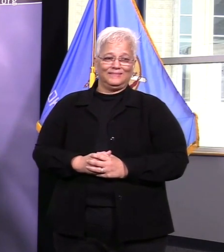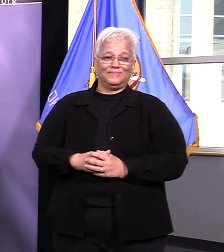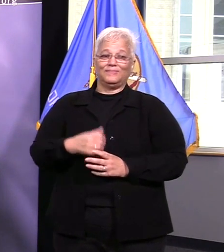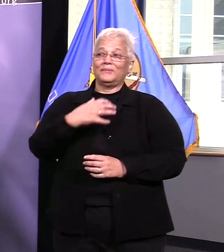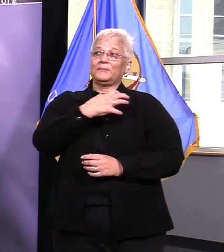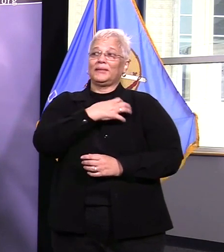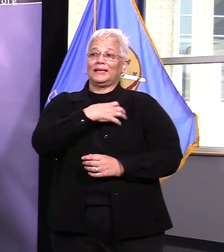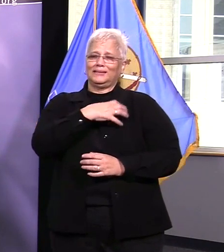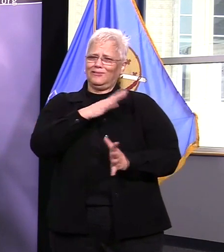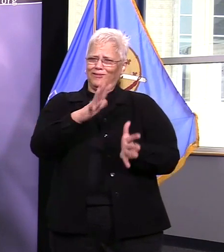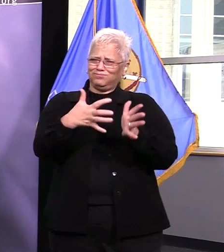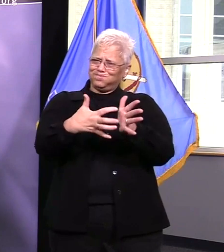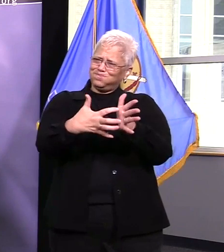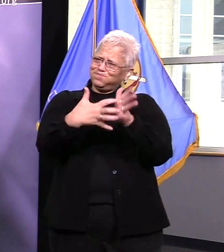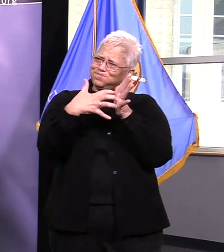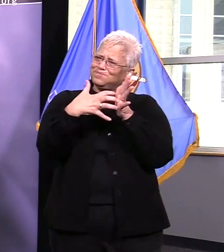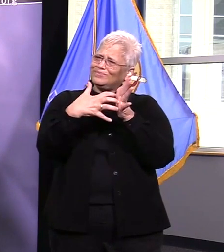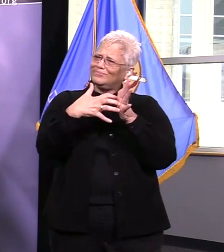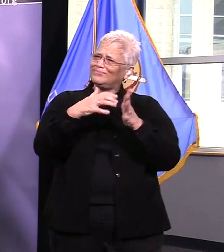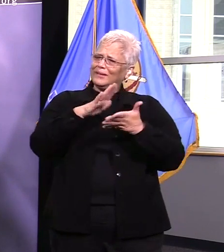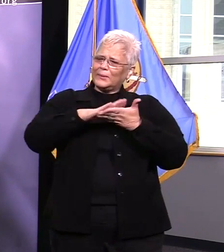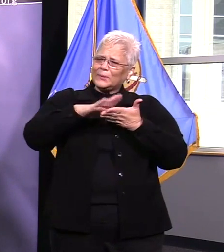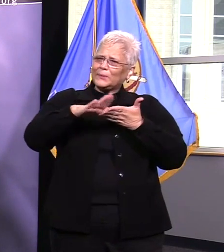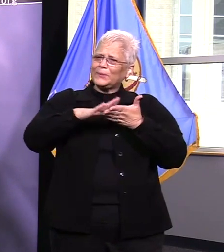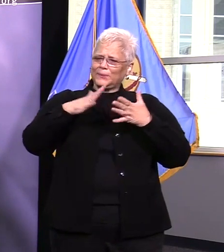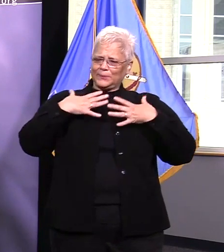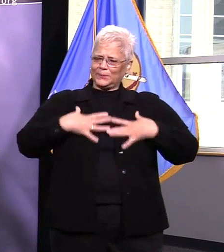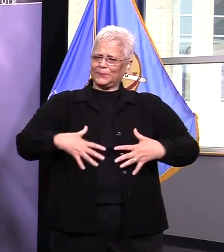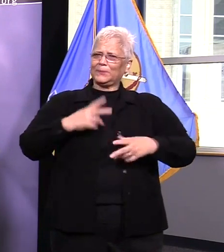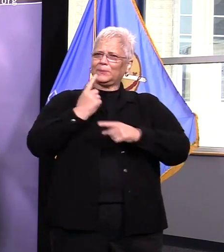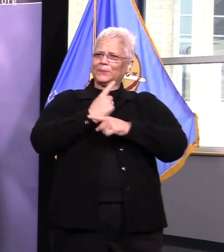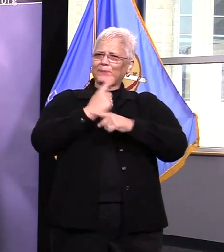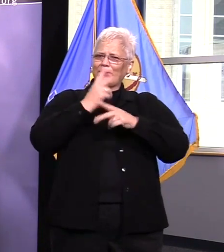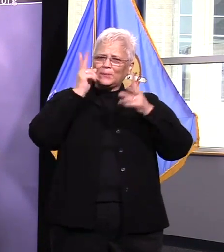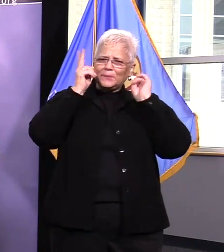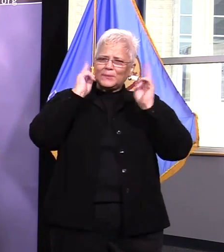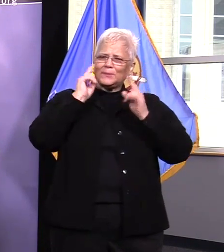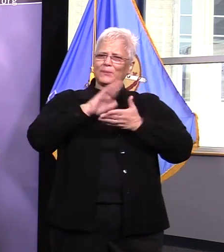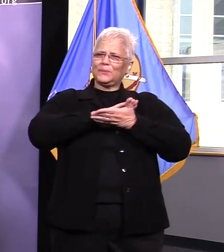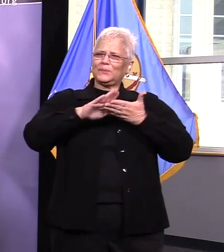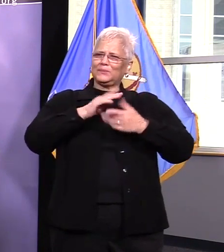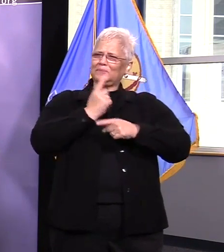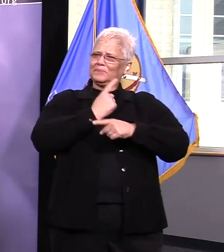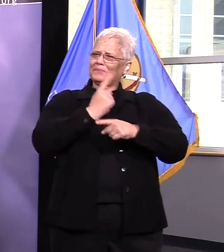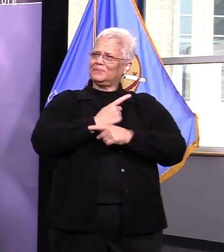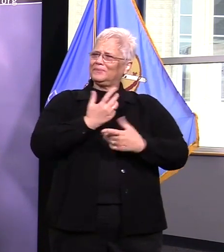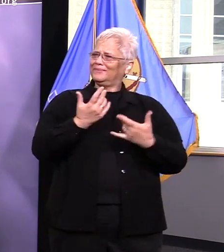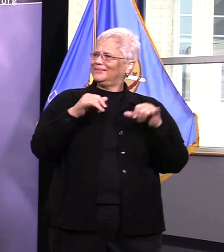can we can discuss at a later date thank you chief chief driscoll